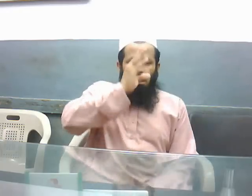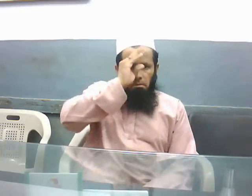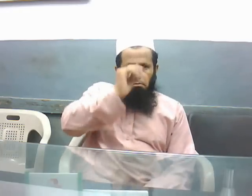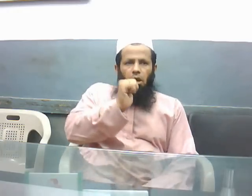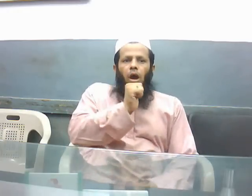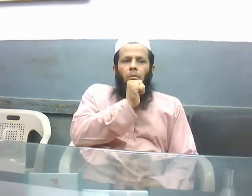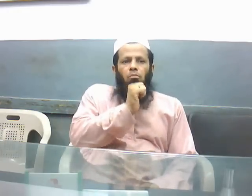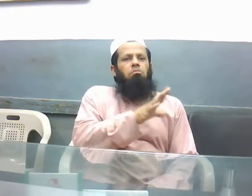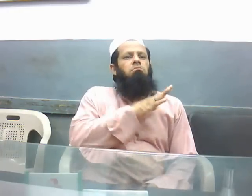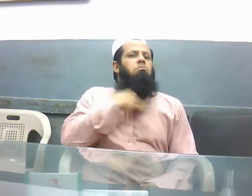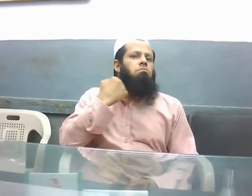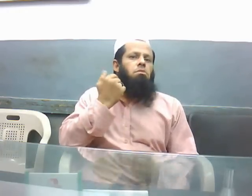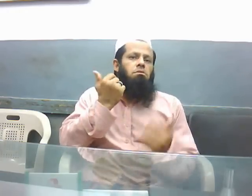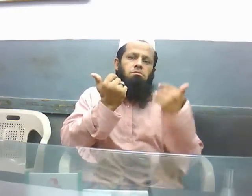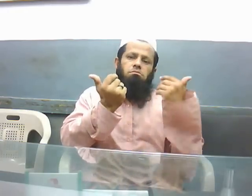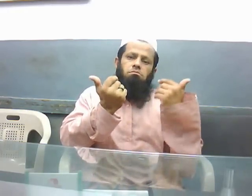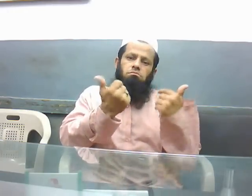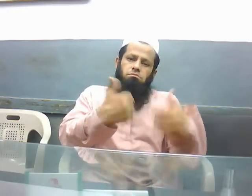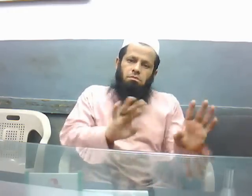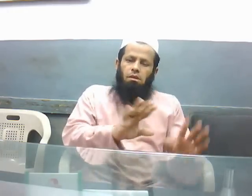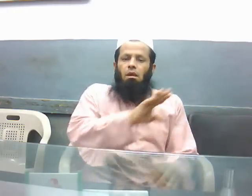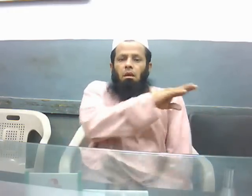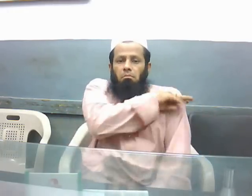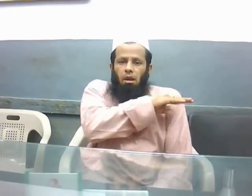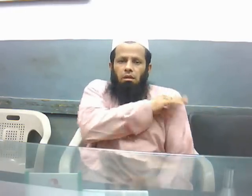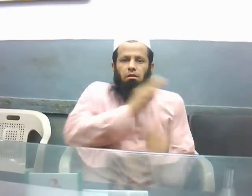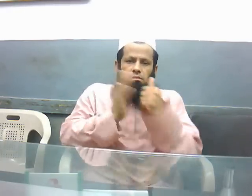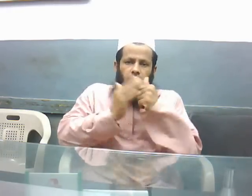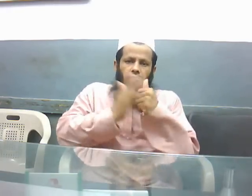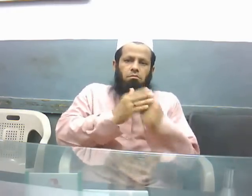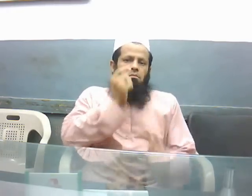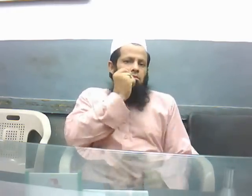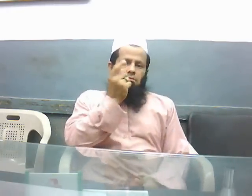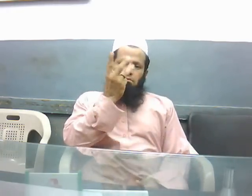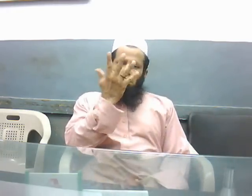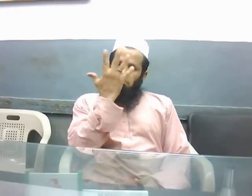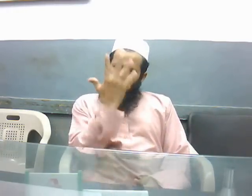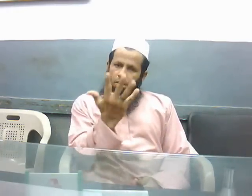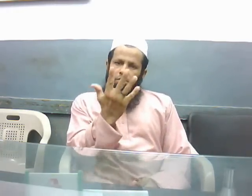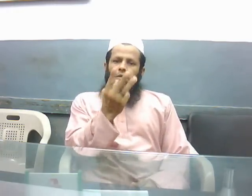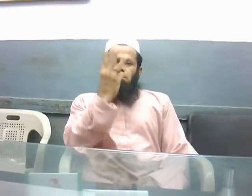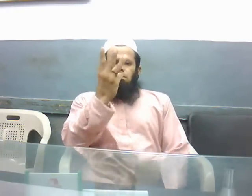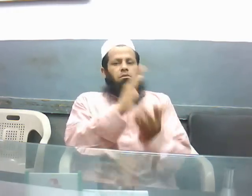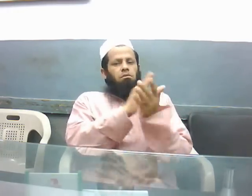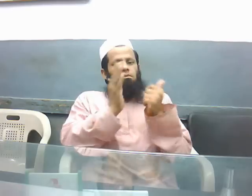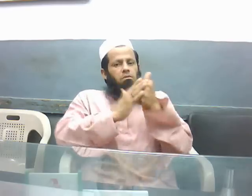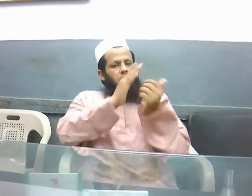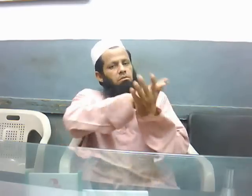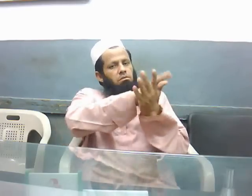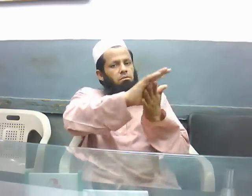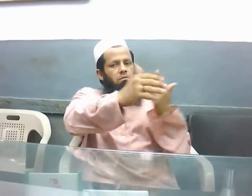At the end, they have shown that the machine put his hand into the part of the view, he can work